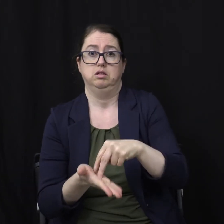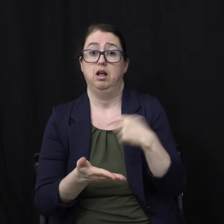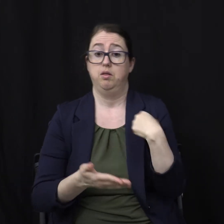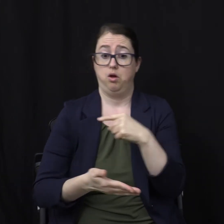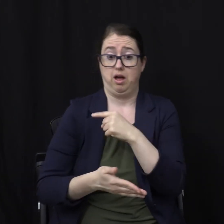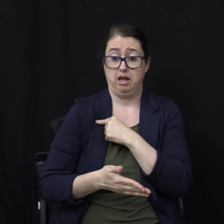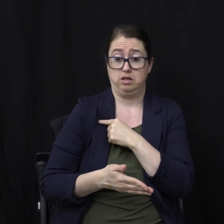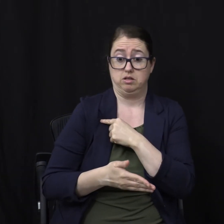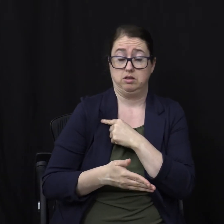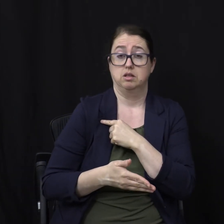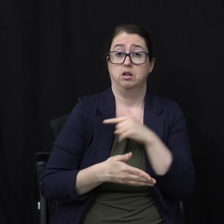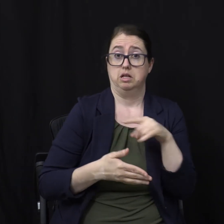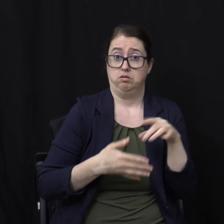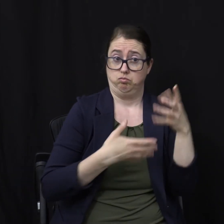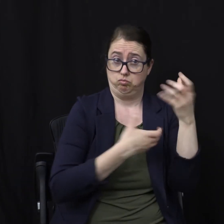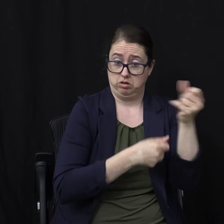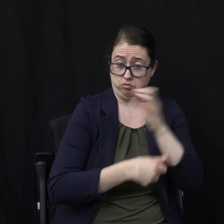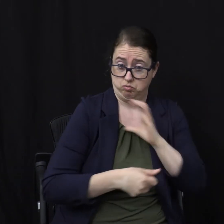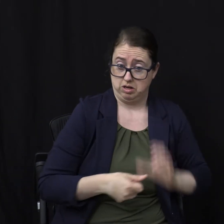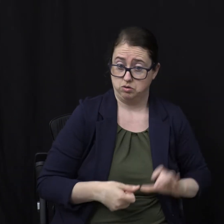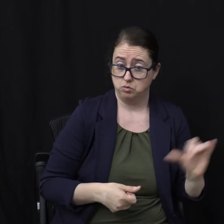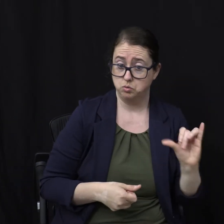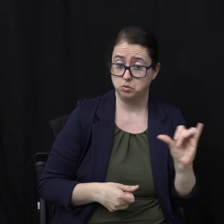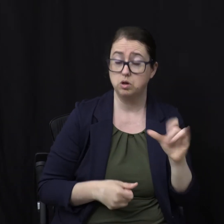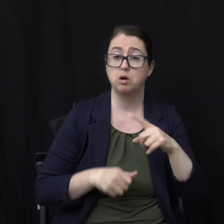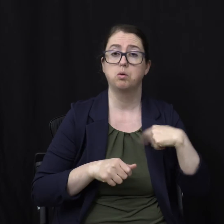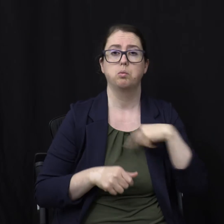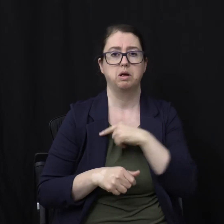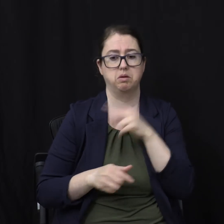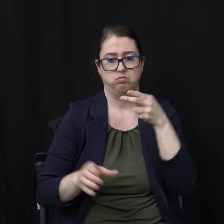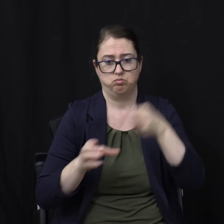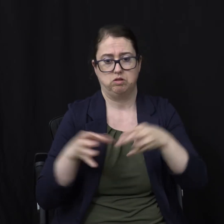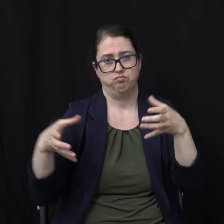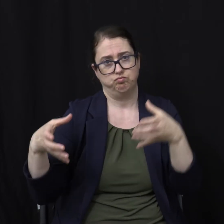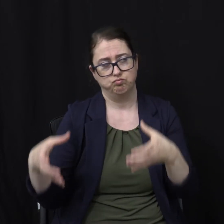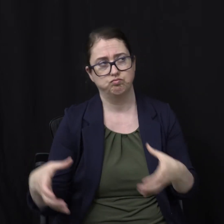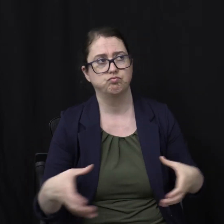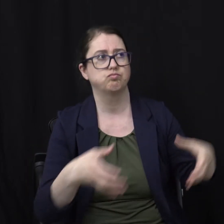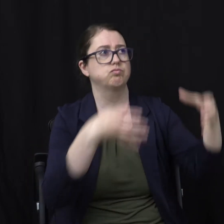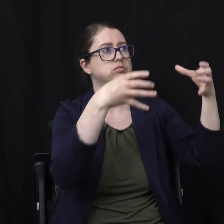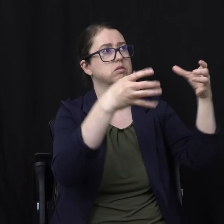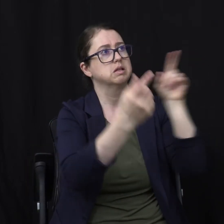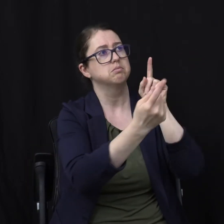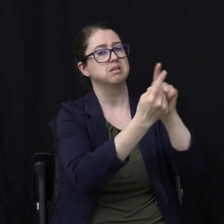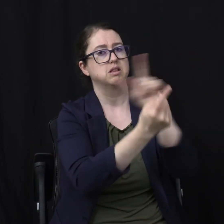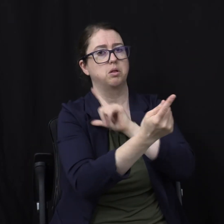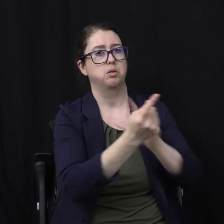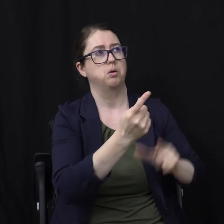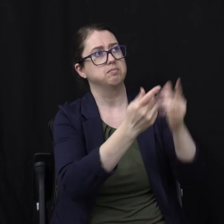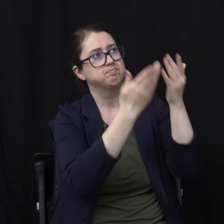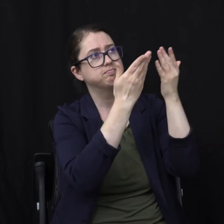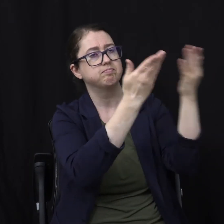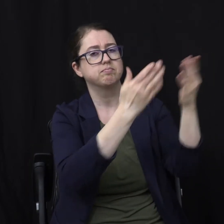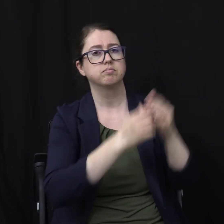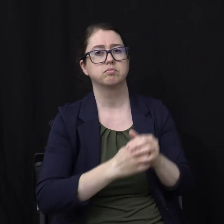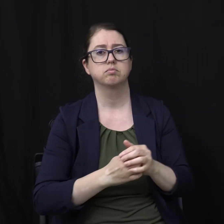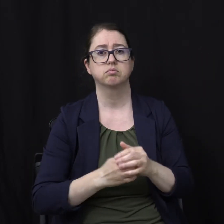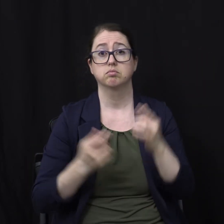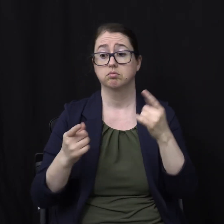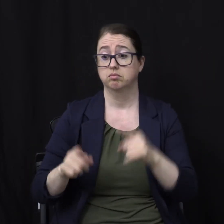alive And remain Who are in Christ Will be caught up together To be with them In the air Then the wicked Are slain From one end